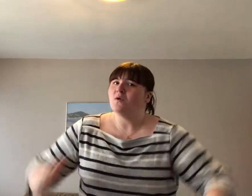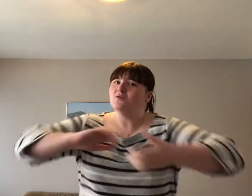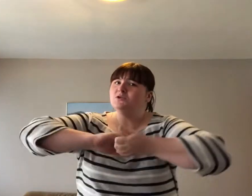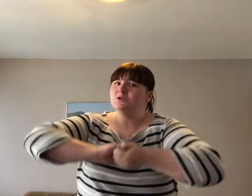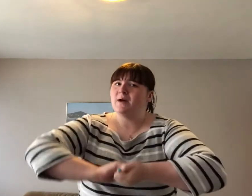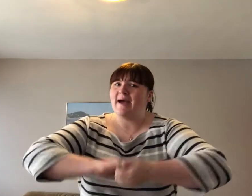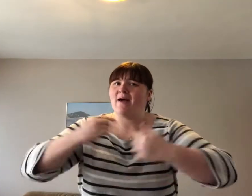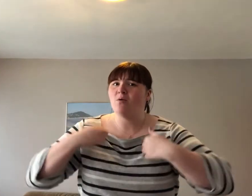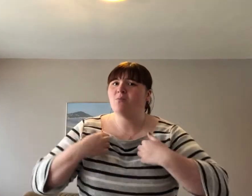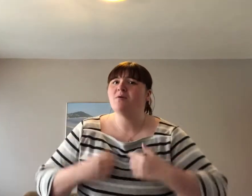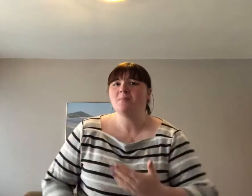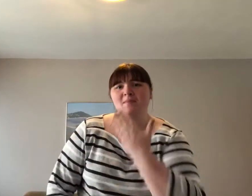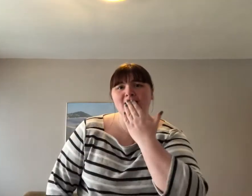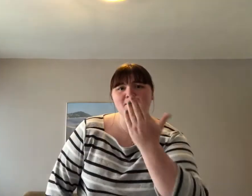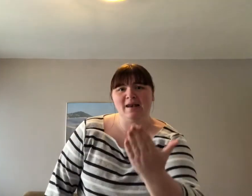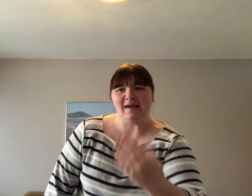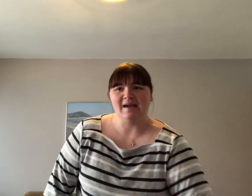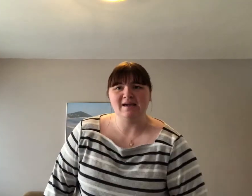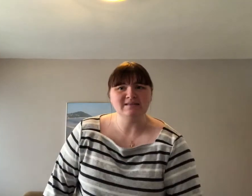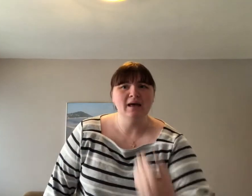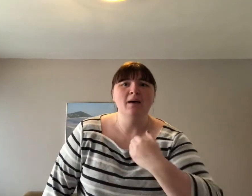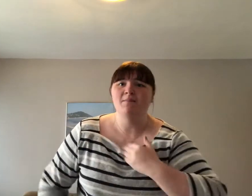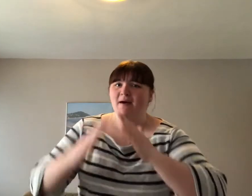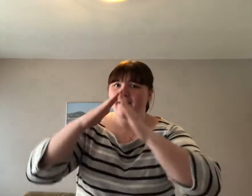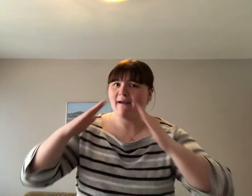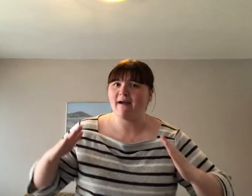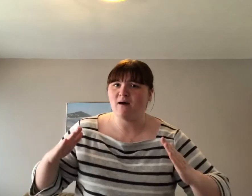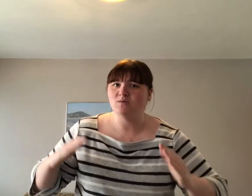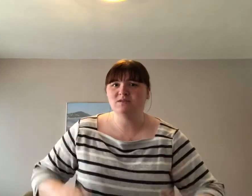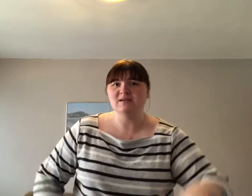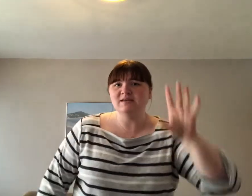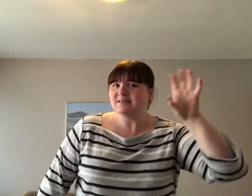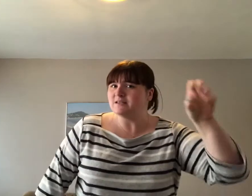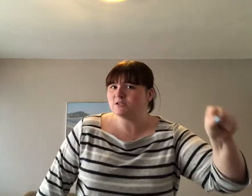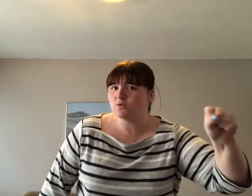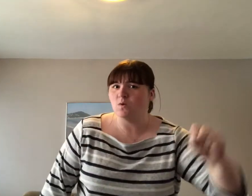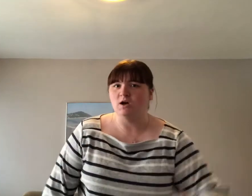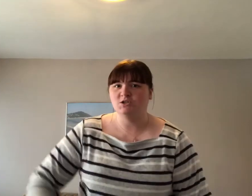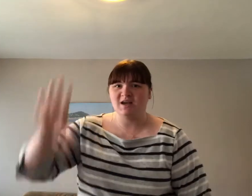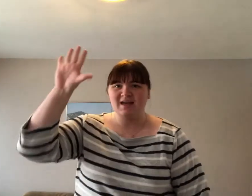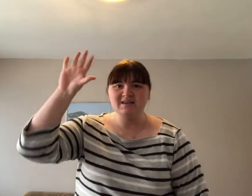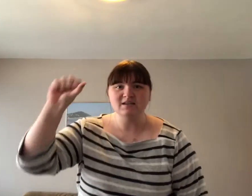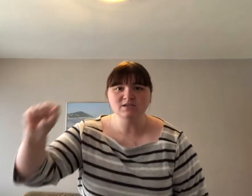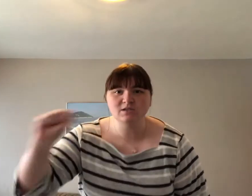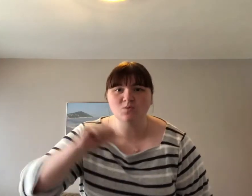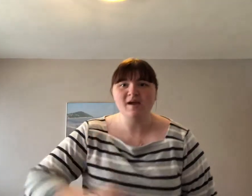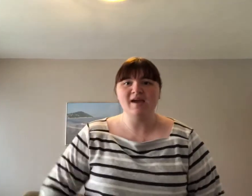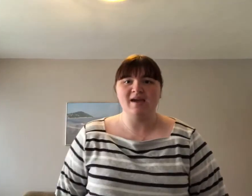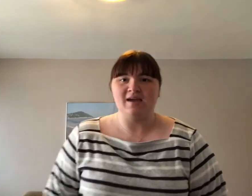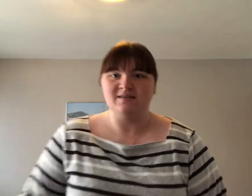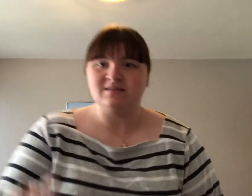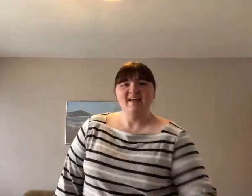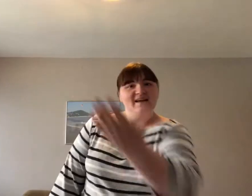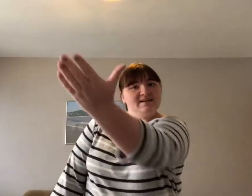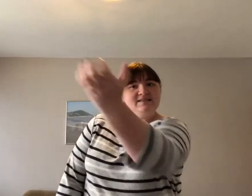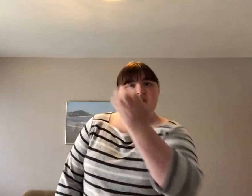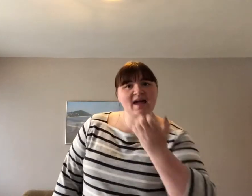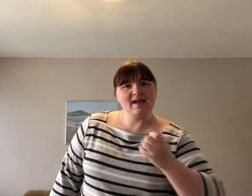won't you help me please? My house is a squash and a squeeze. Take